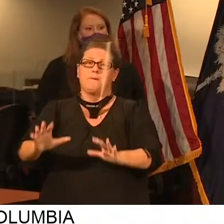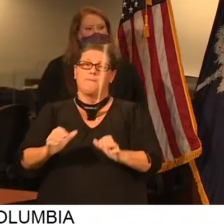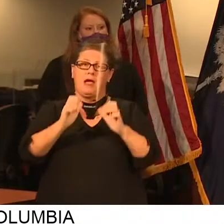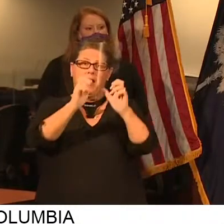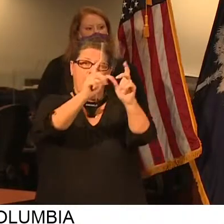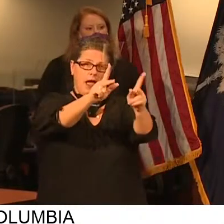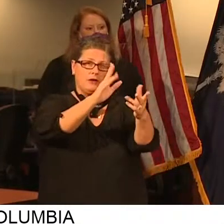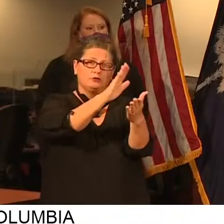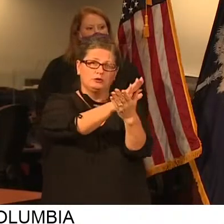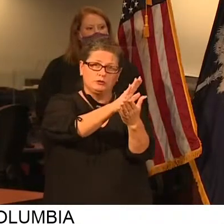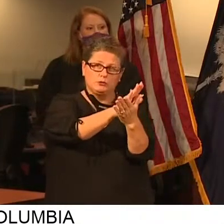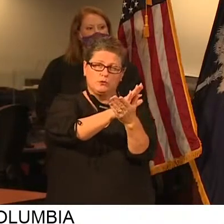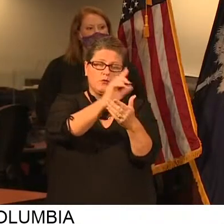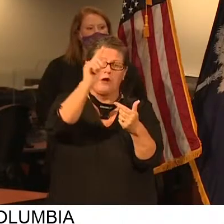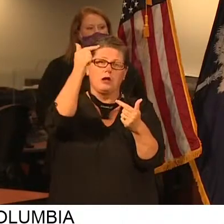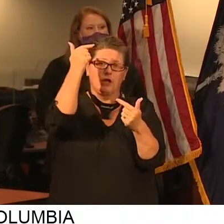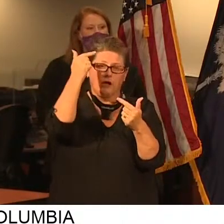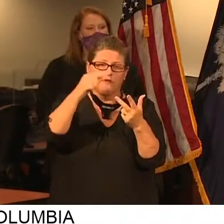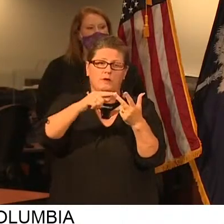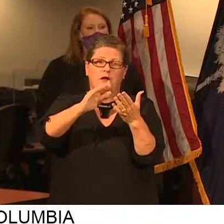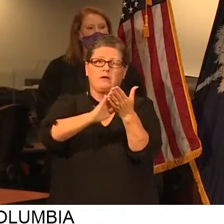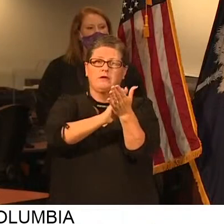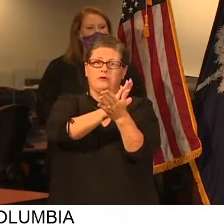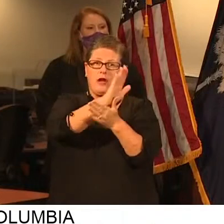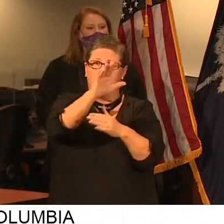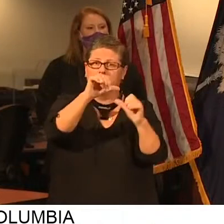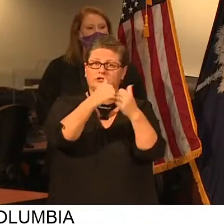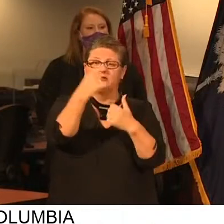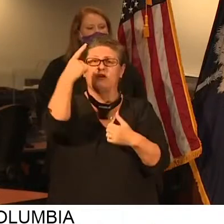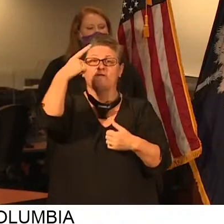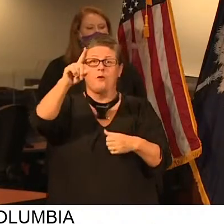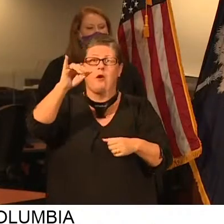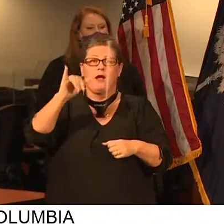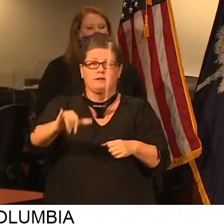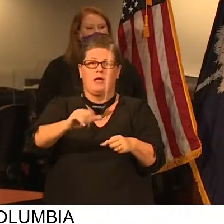and government agencies for COVID-related expenses.